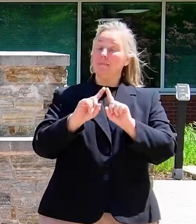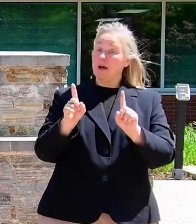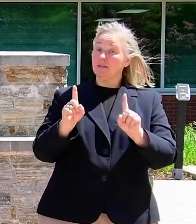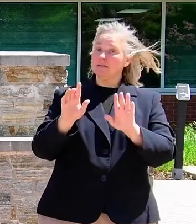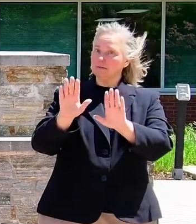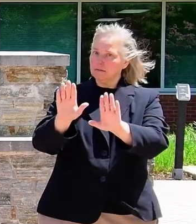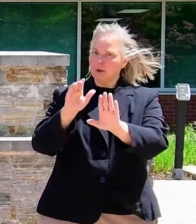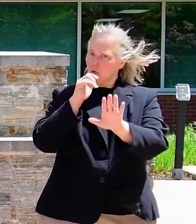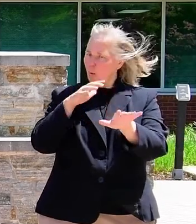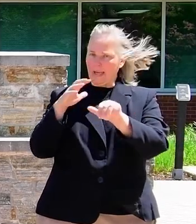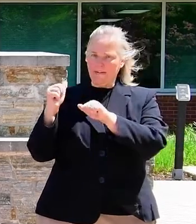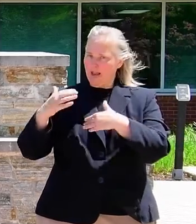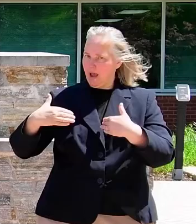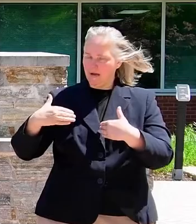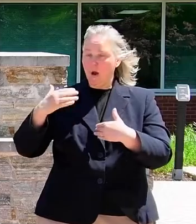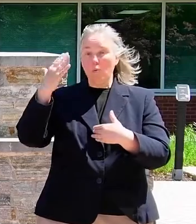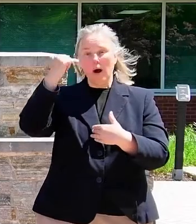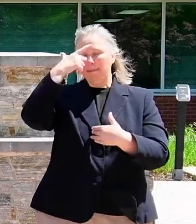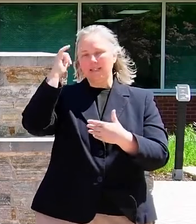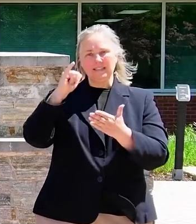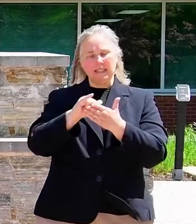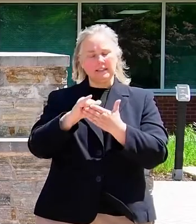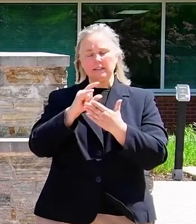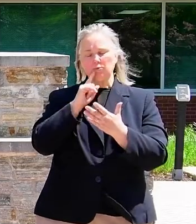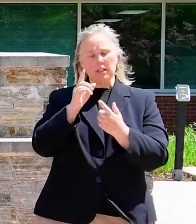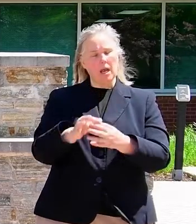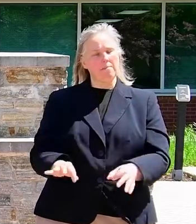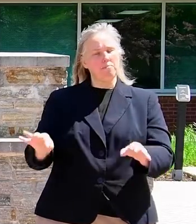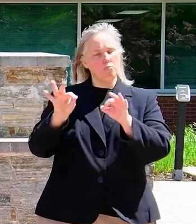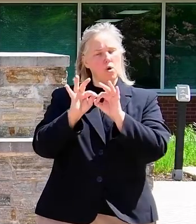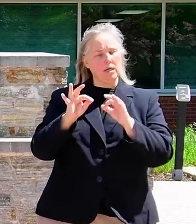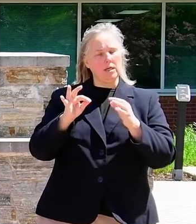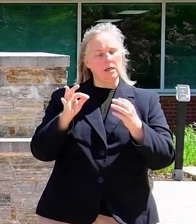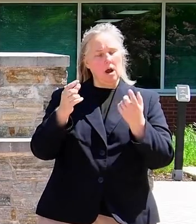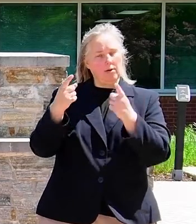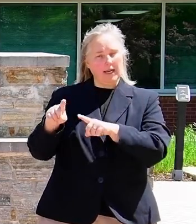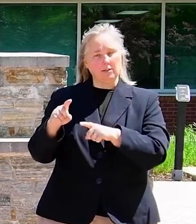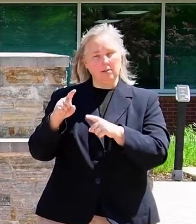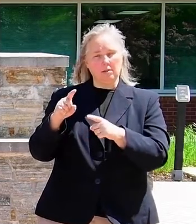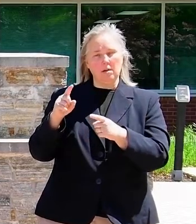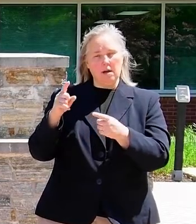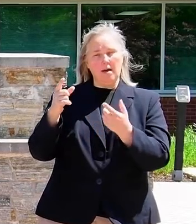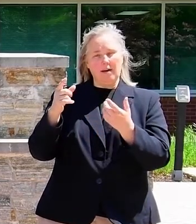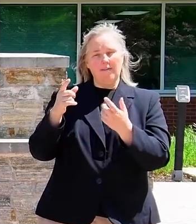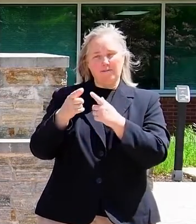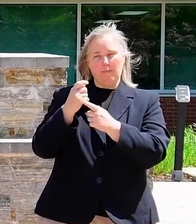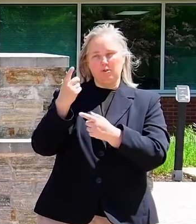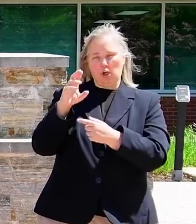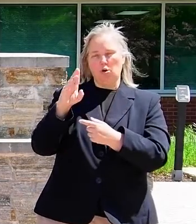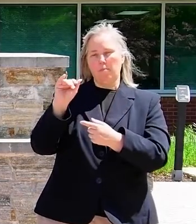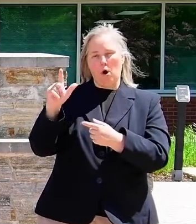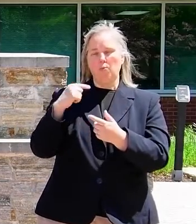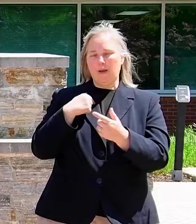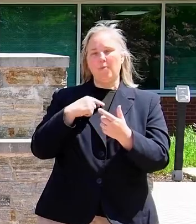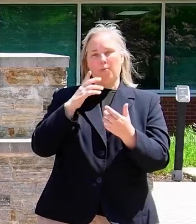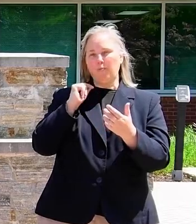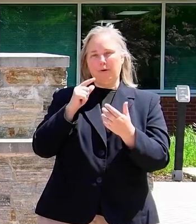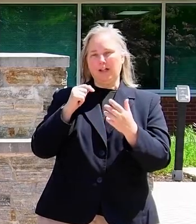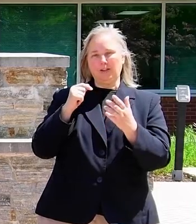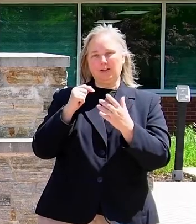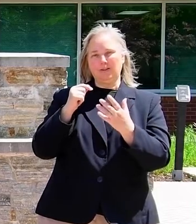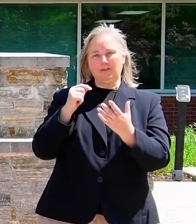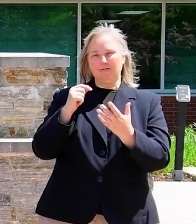please don't leave. Because this is such a momentous occasion brought about by Dr. Ball, we are going to benchmark that with a photo.